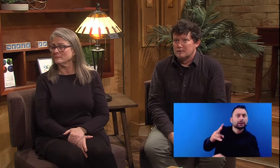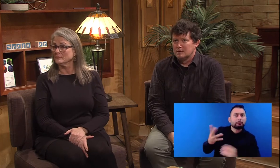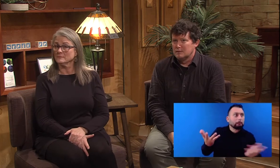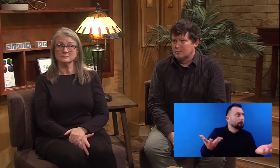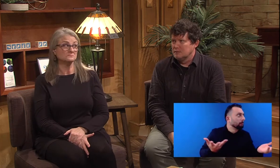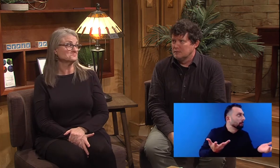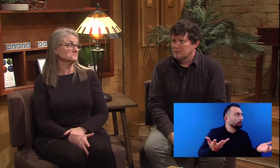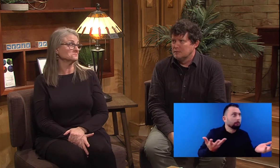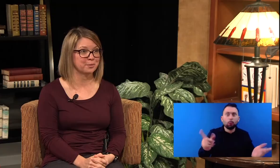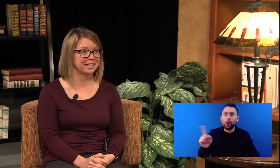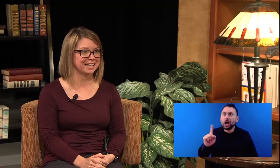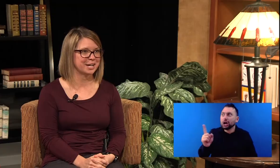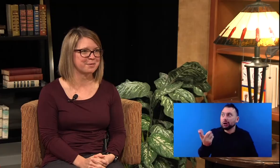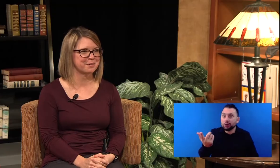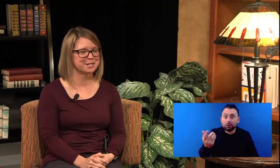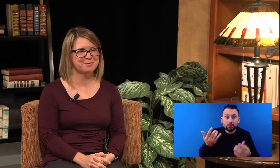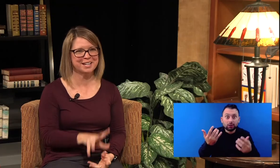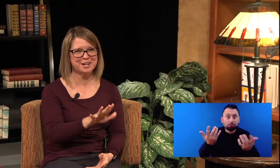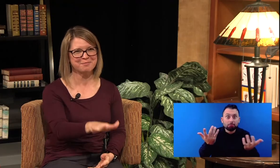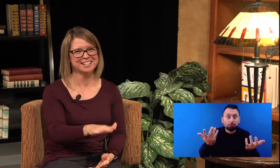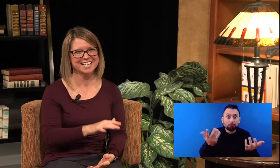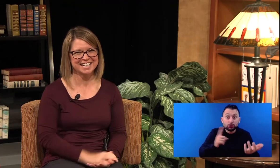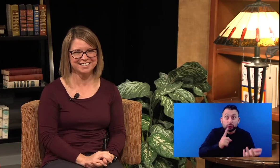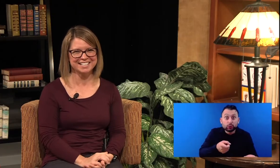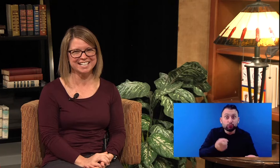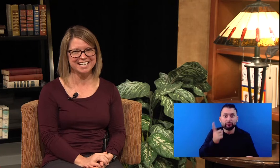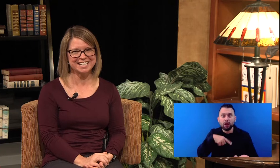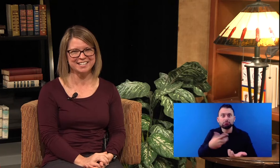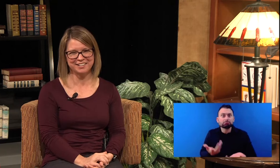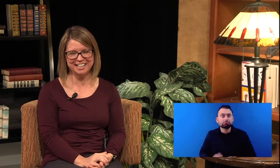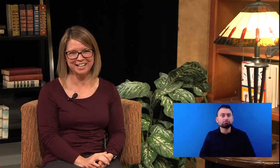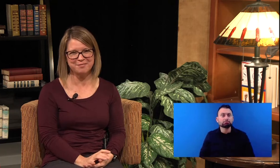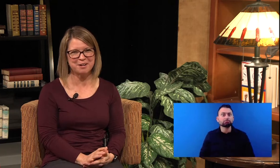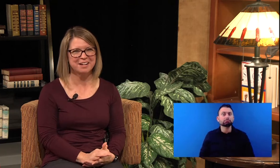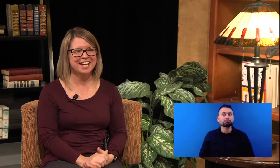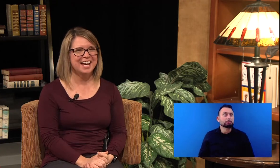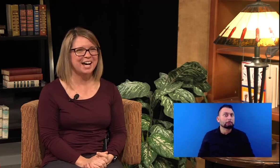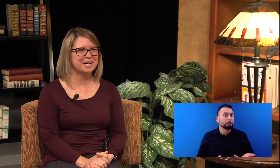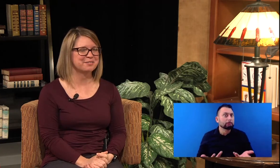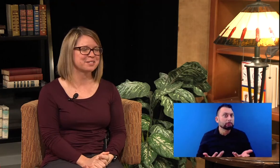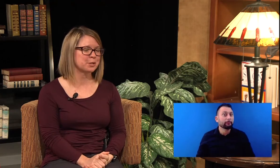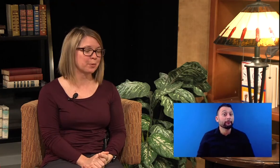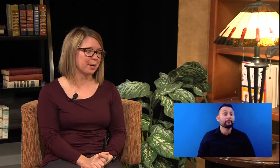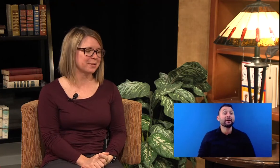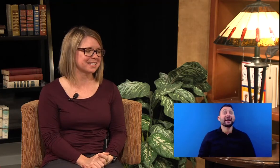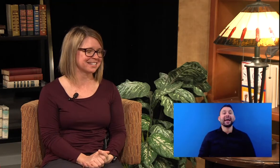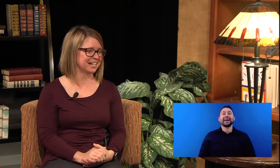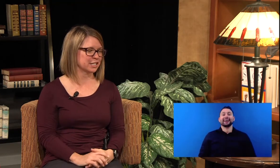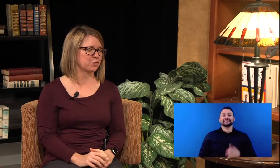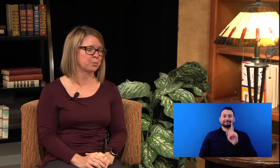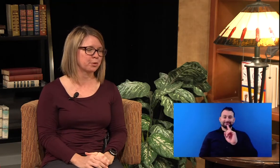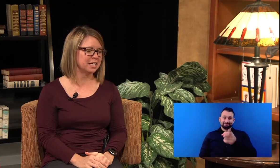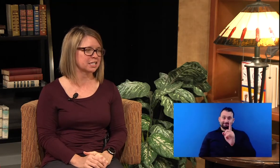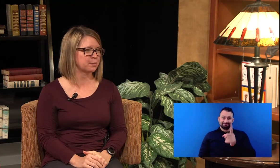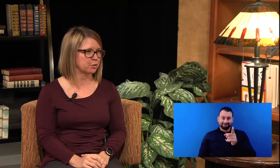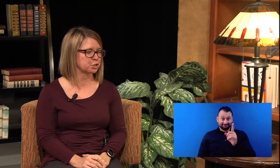Yes. Thank you for bringing that up. I wanted to bring it up in case, just in case it didn't come up. Um, so PrEP is, stands for pre-exposure